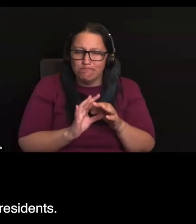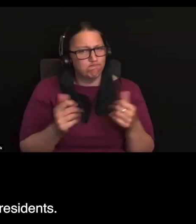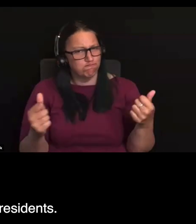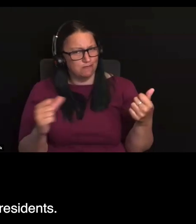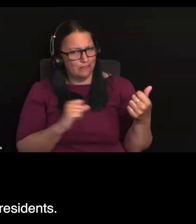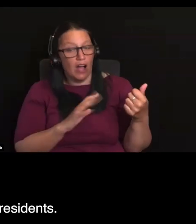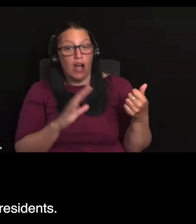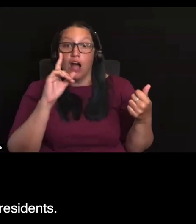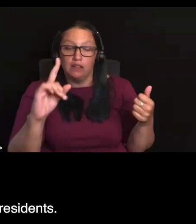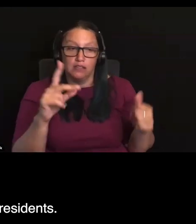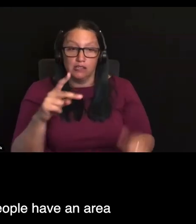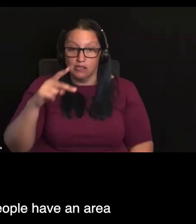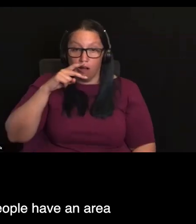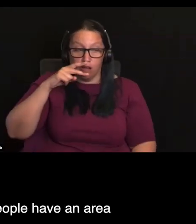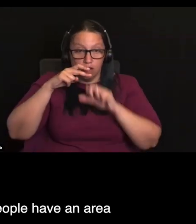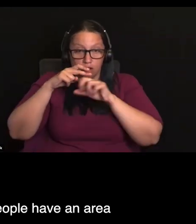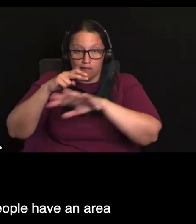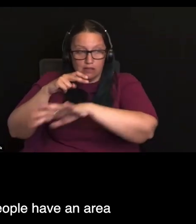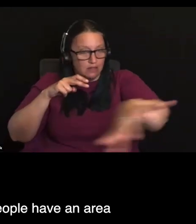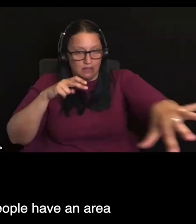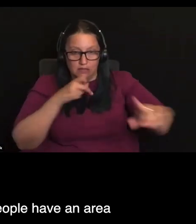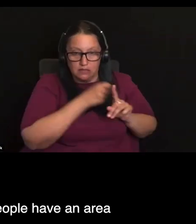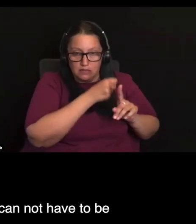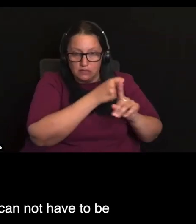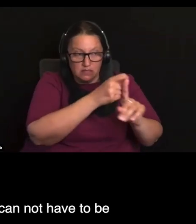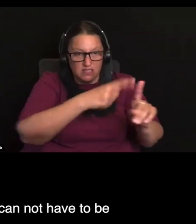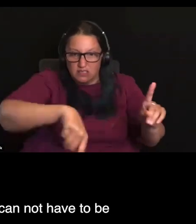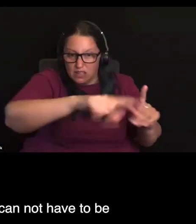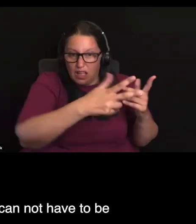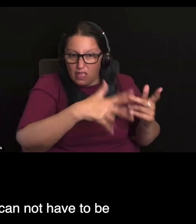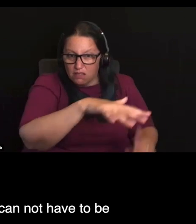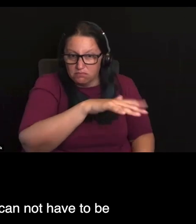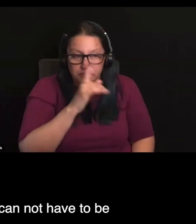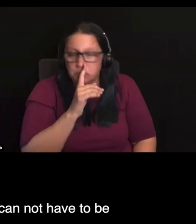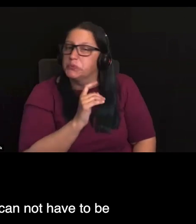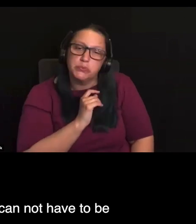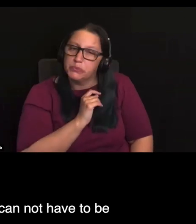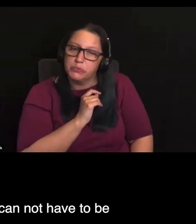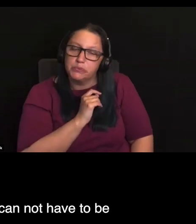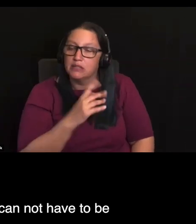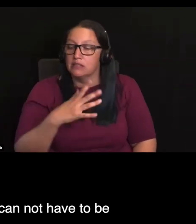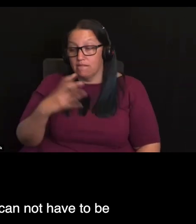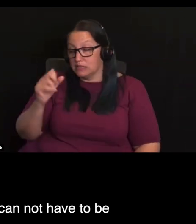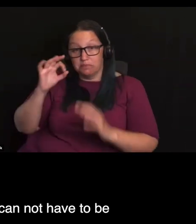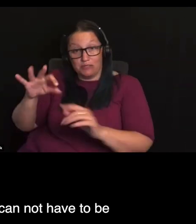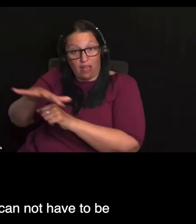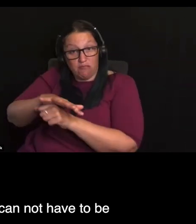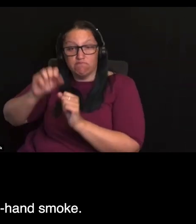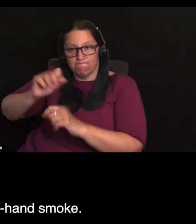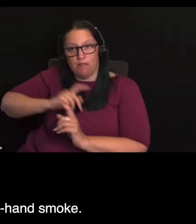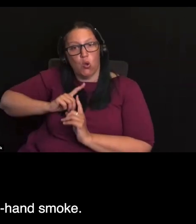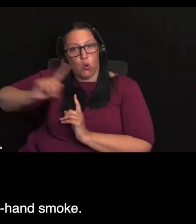on other residents. So the smoking thing, as long as people have an area to go and smoke and other people can not have to be